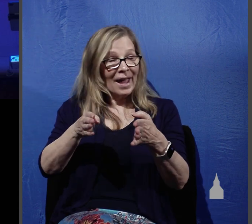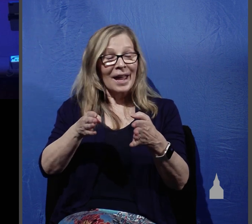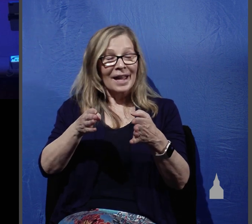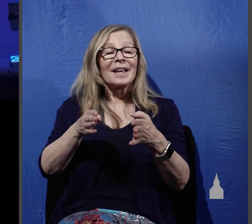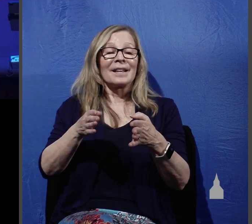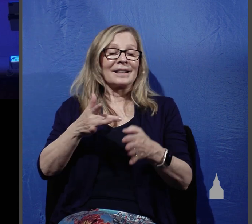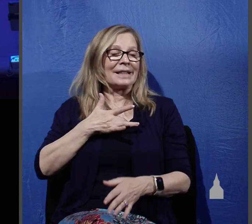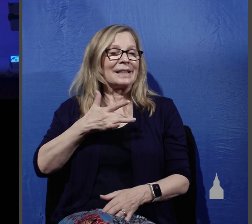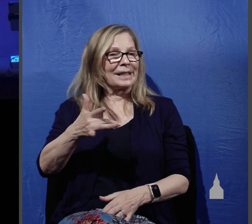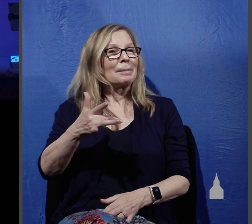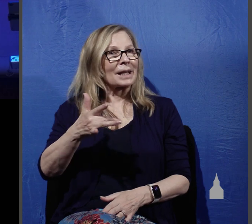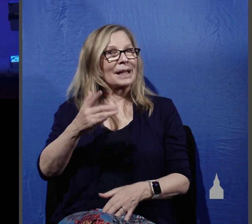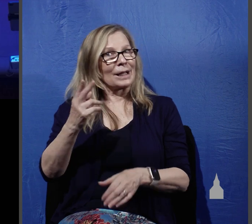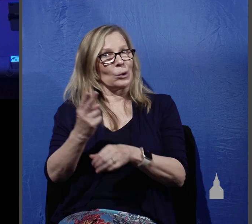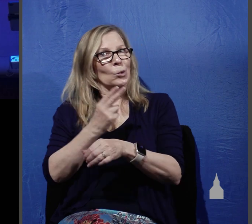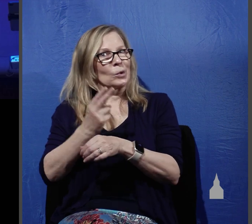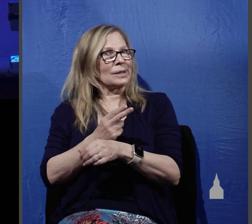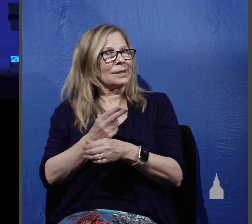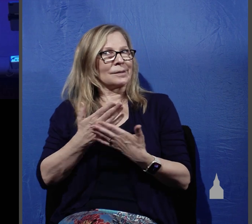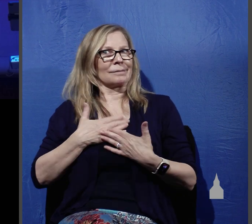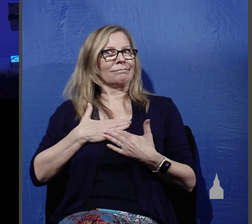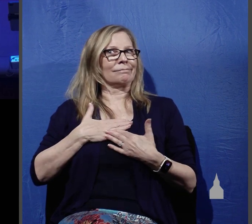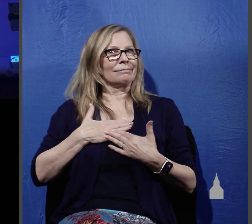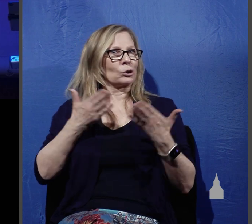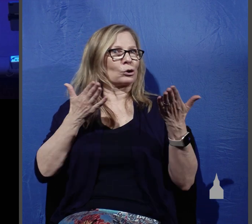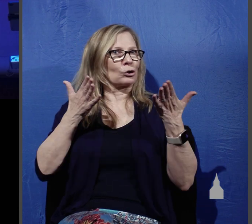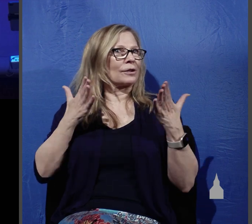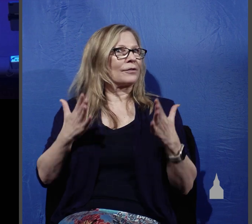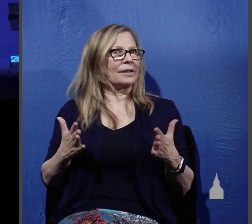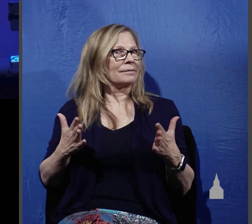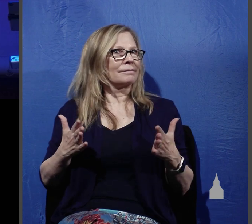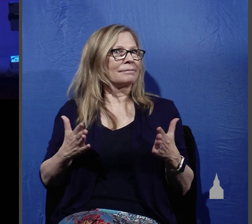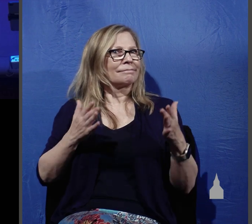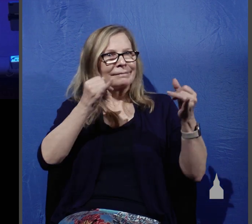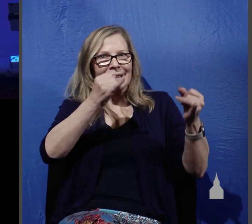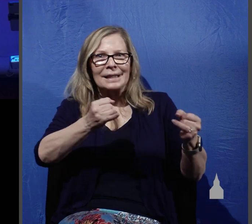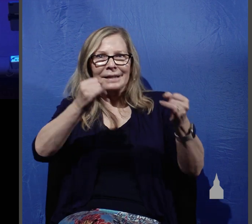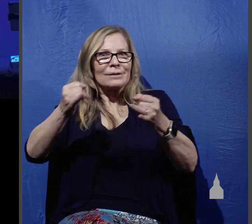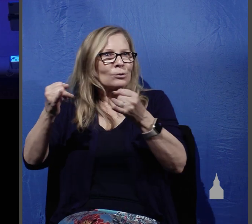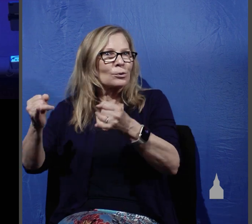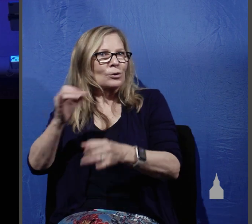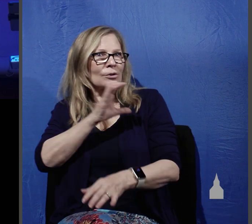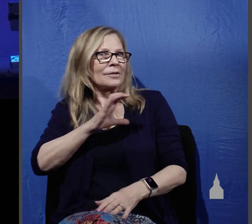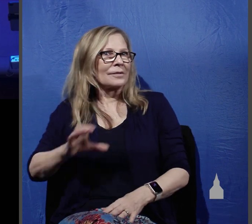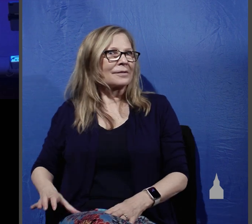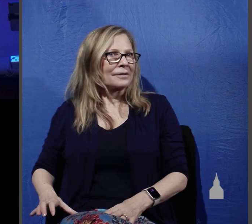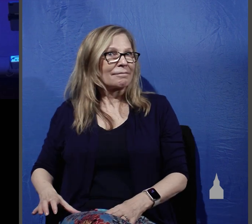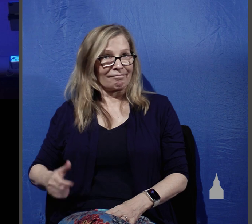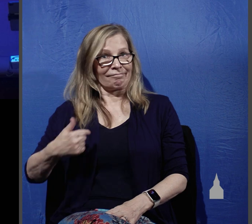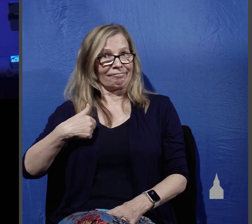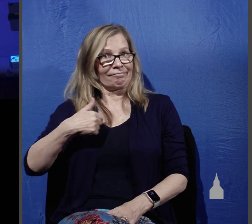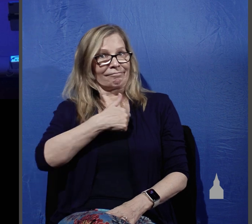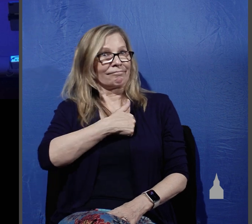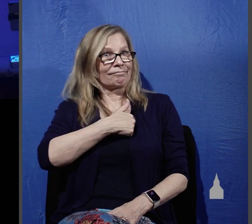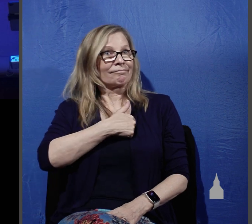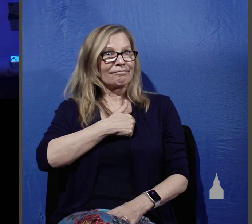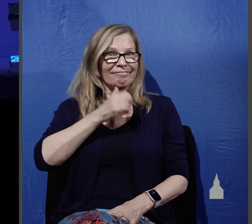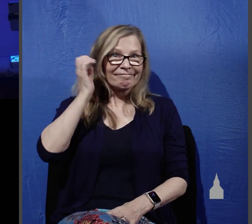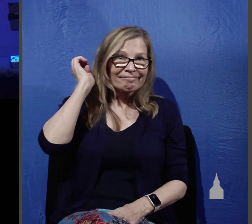he brings people into his kingdom is by his servants individual Christians us evangelizing the lost by telling them the